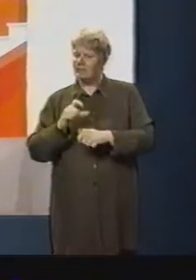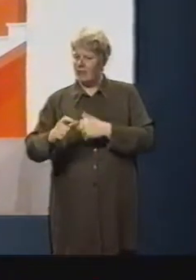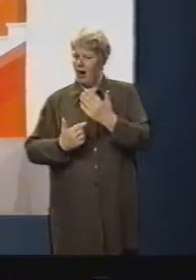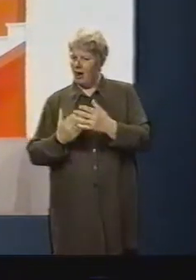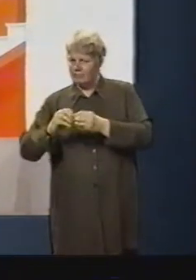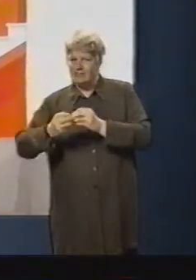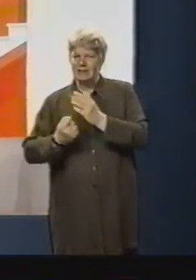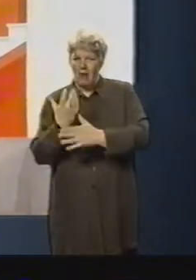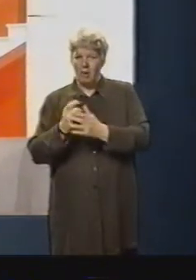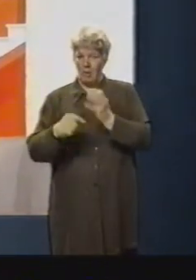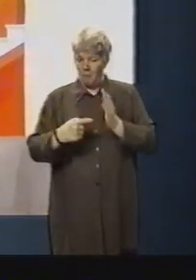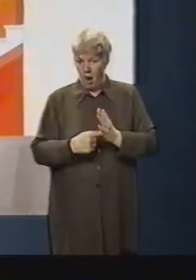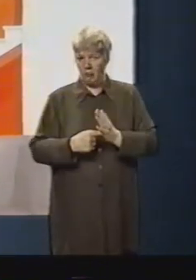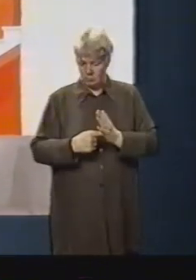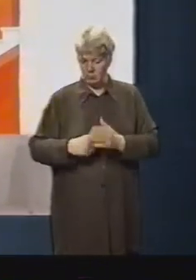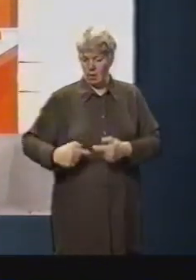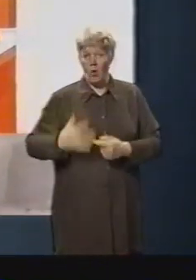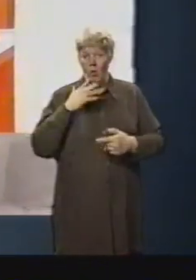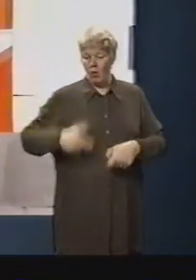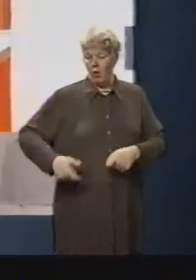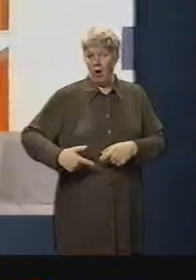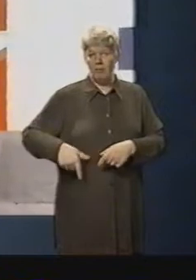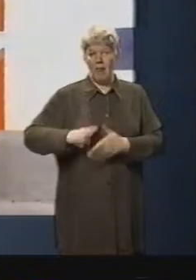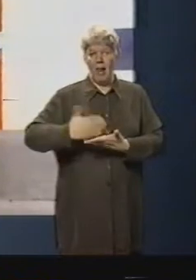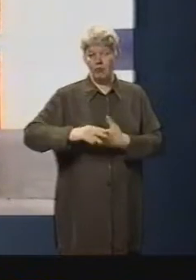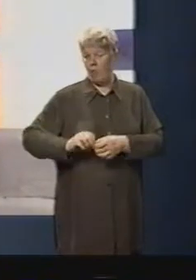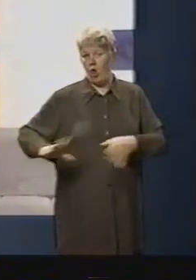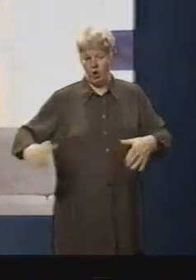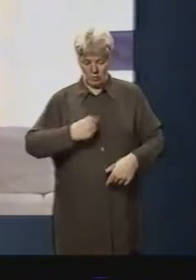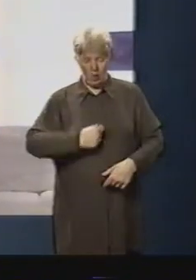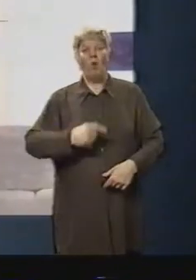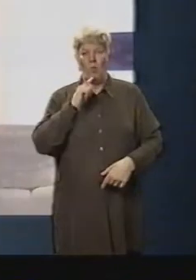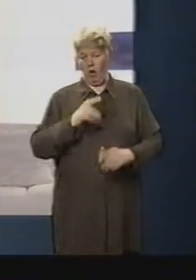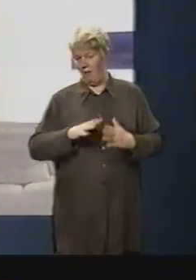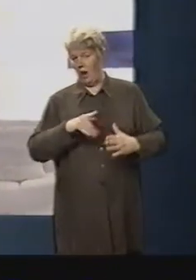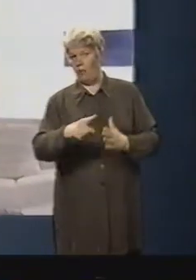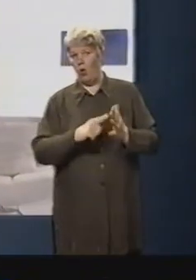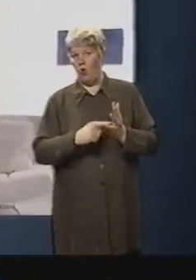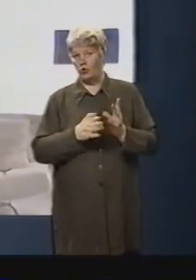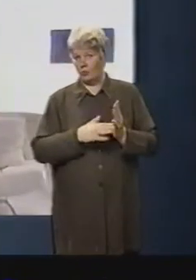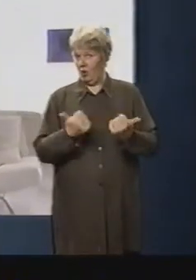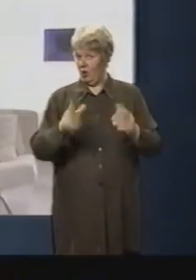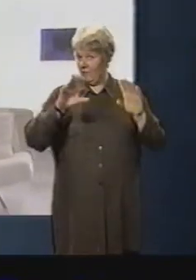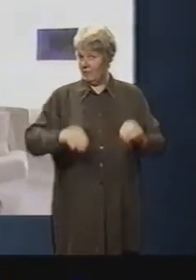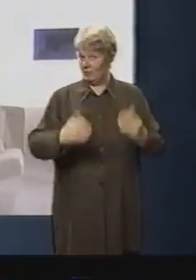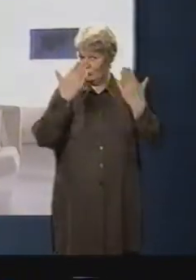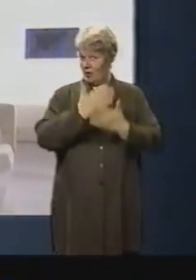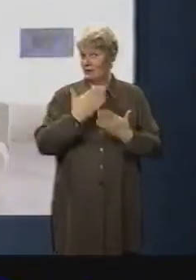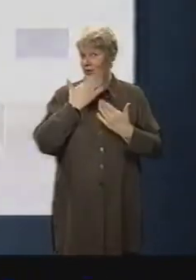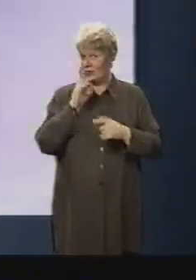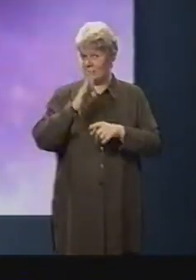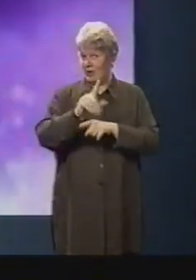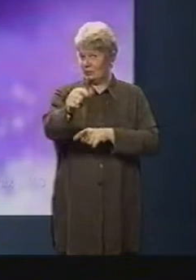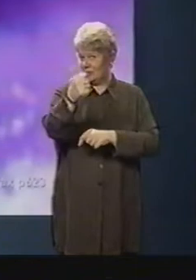but the forgetfulness alarm should be available in the autumn. That's all from Tomorrow's World. Next on BBC One is Animal Hospital. See you next time. Bye. Goodbye.